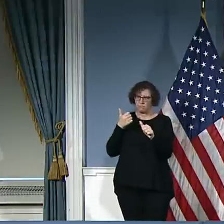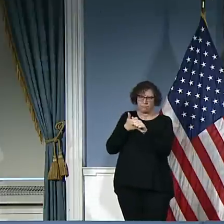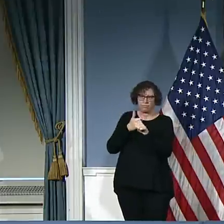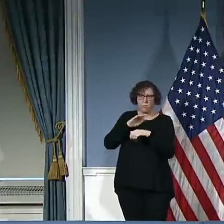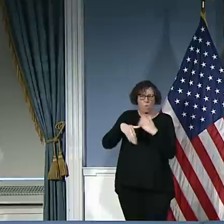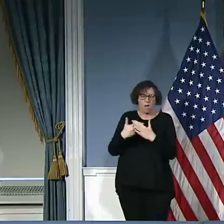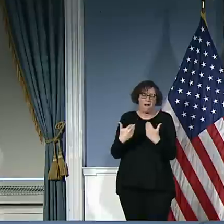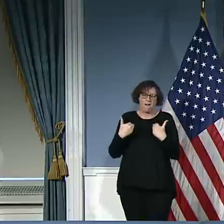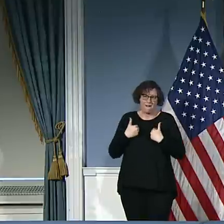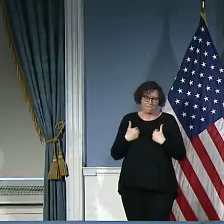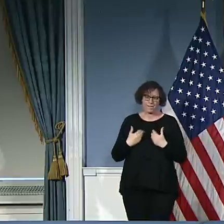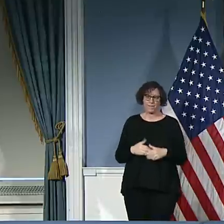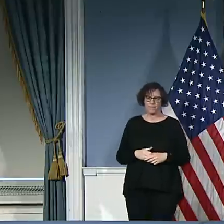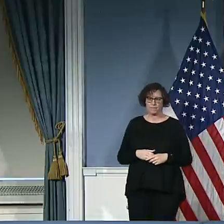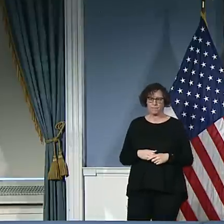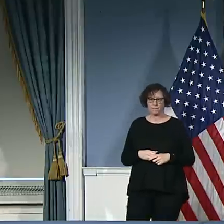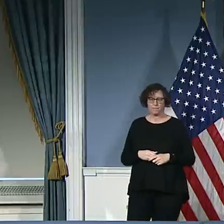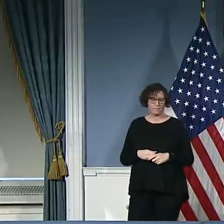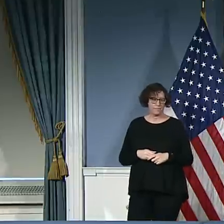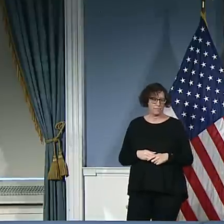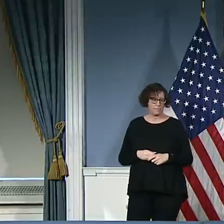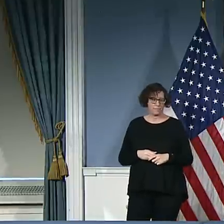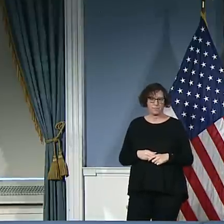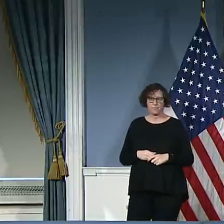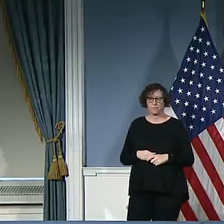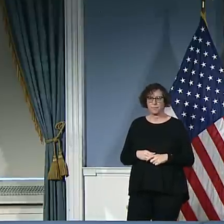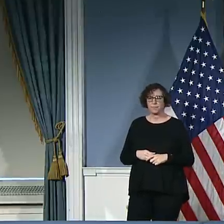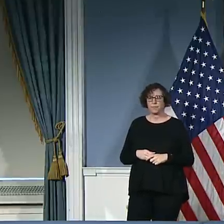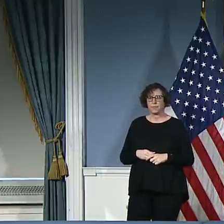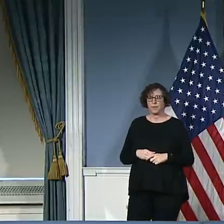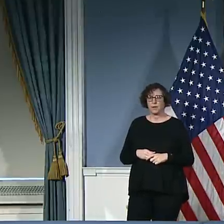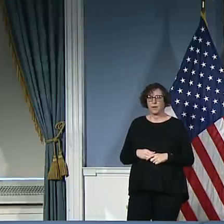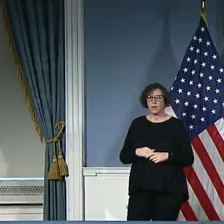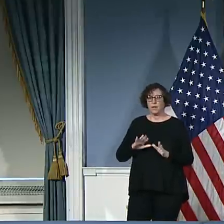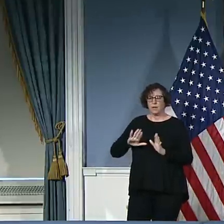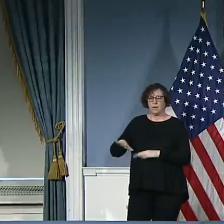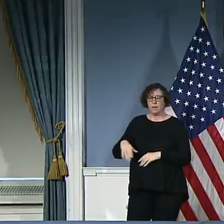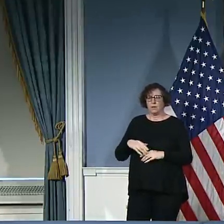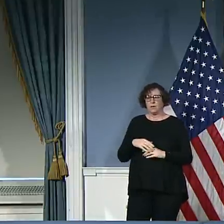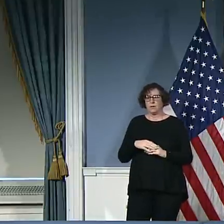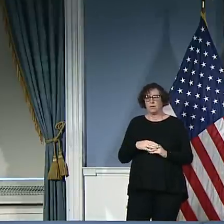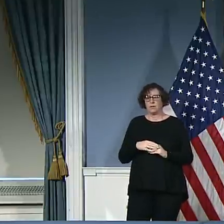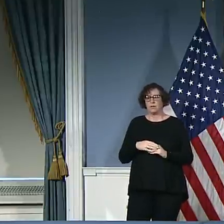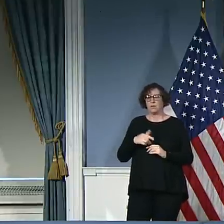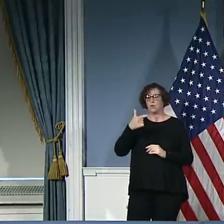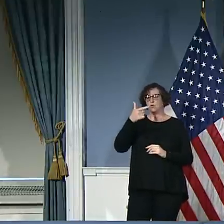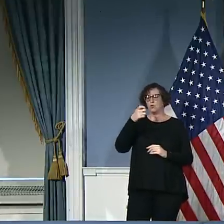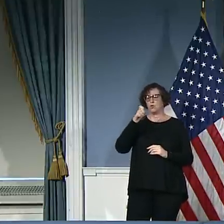Next, we have Gersh from Streets Blog. Hi, guys. How are you? Hey, Gersh.